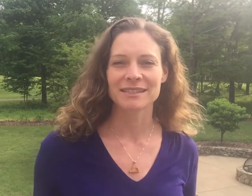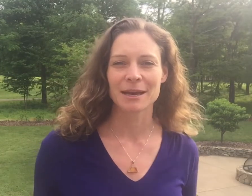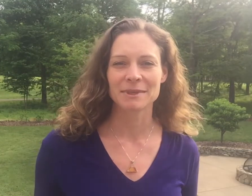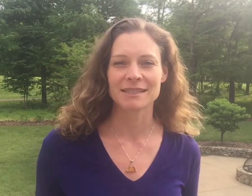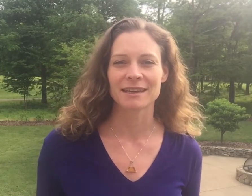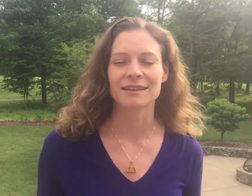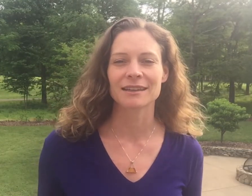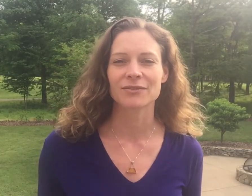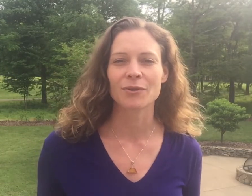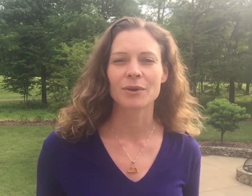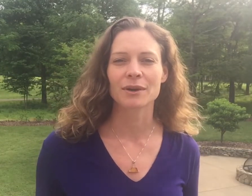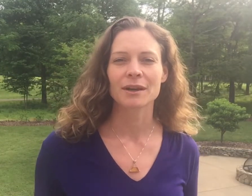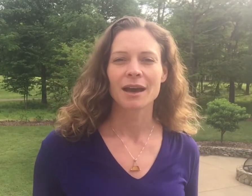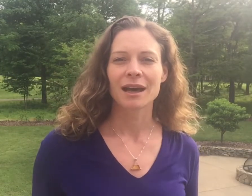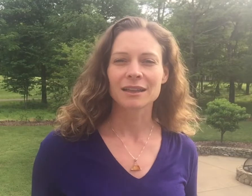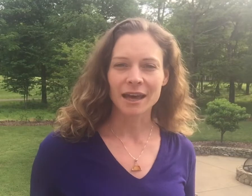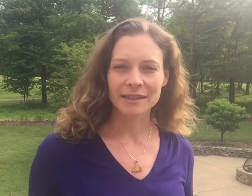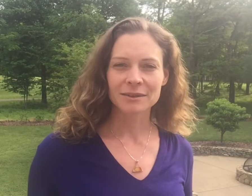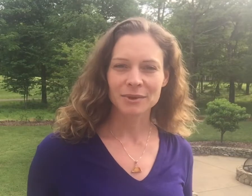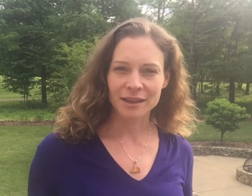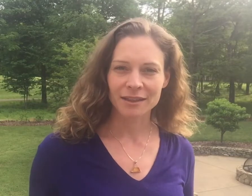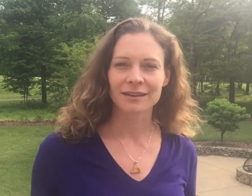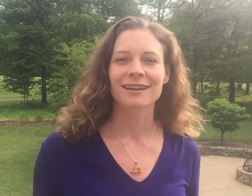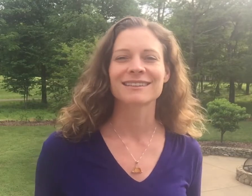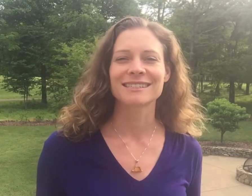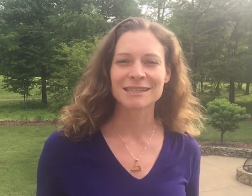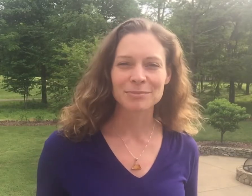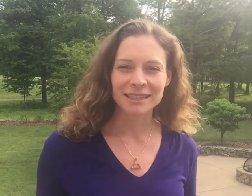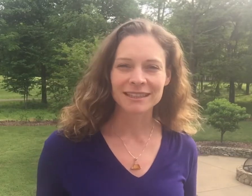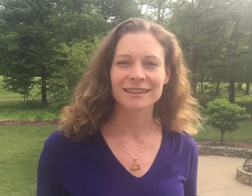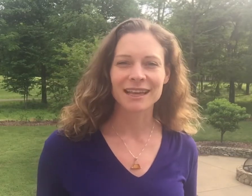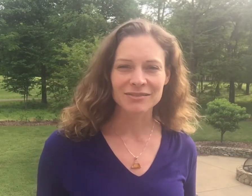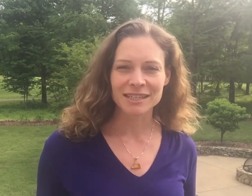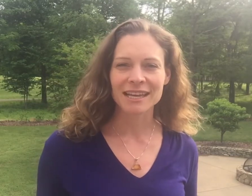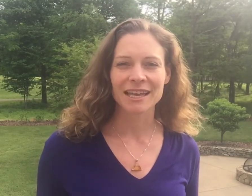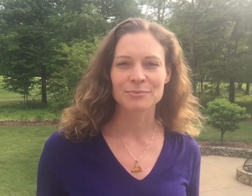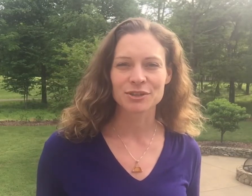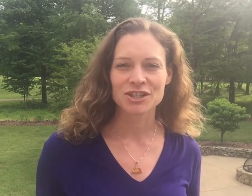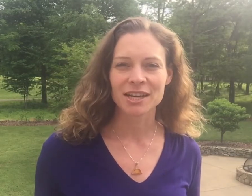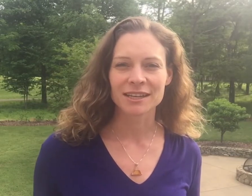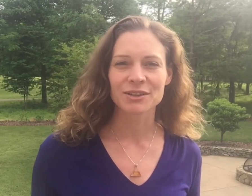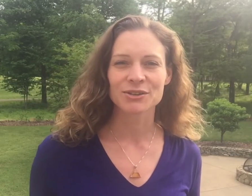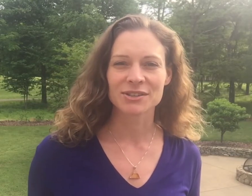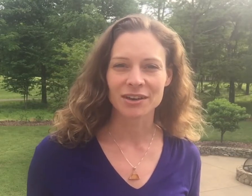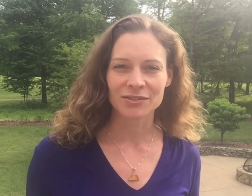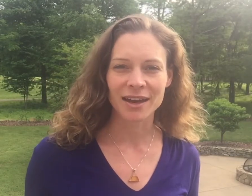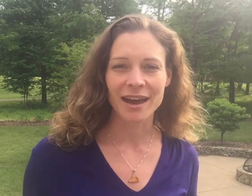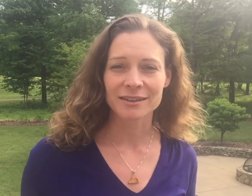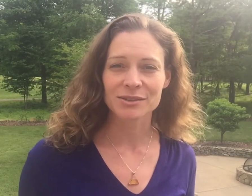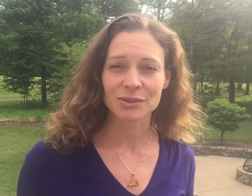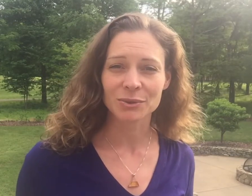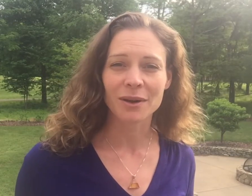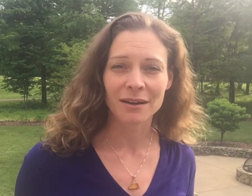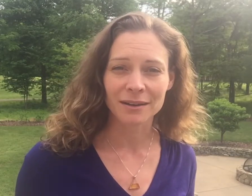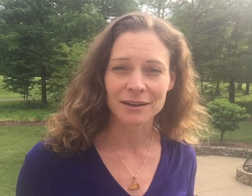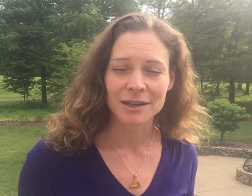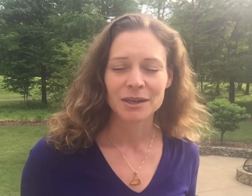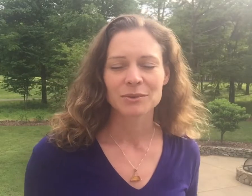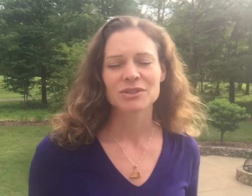tapping technique for aligning with deeply loving and appreciating yourself as you are, which